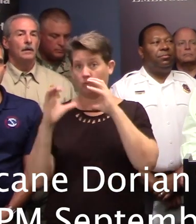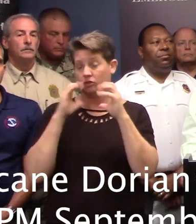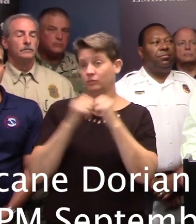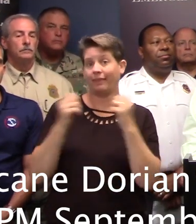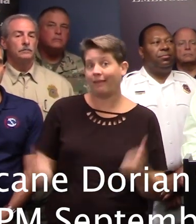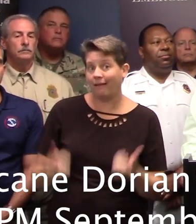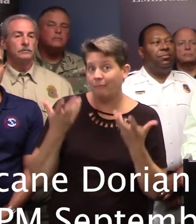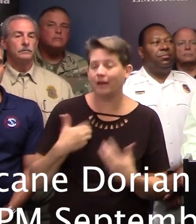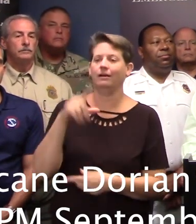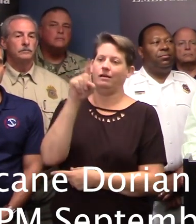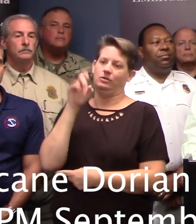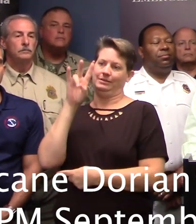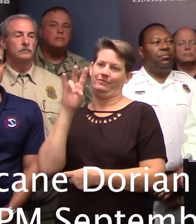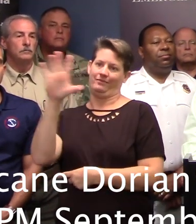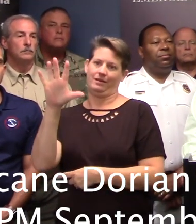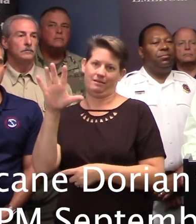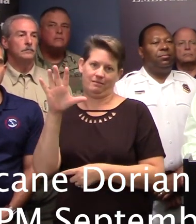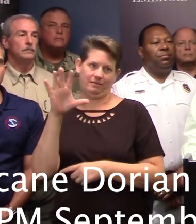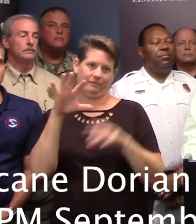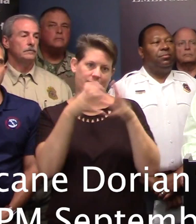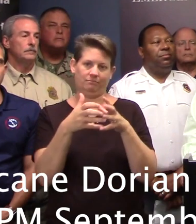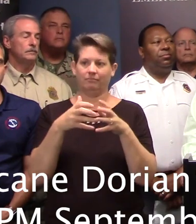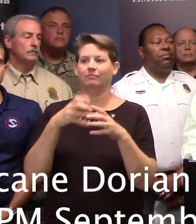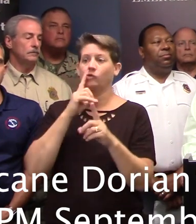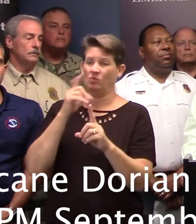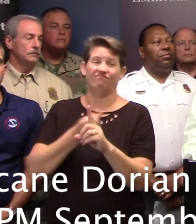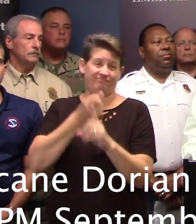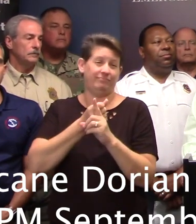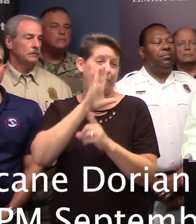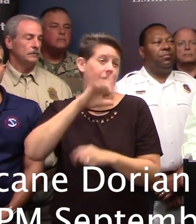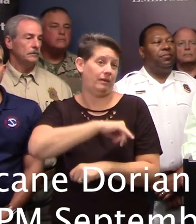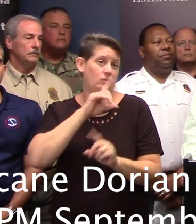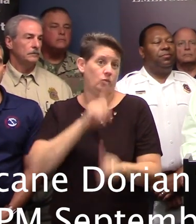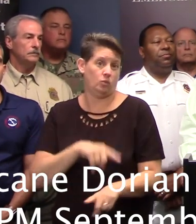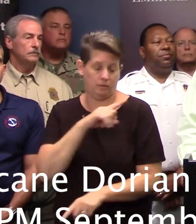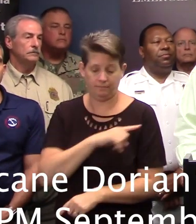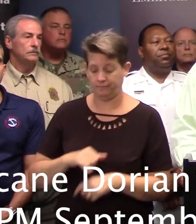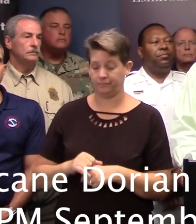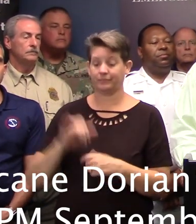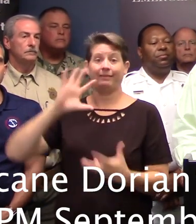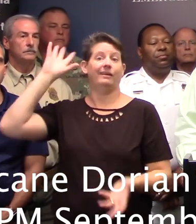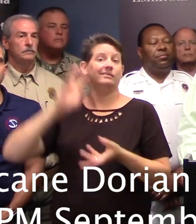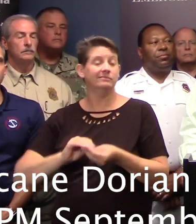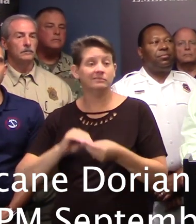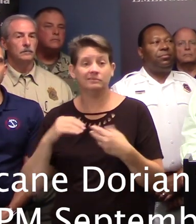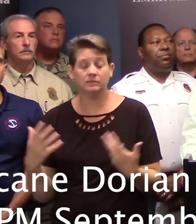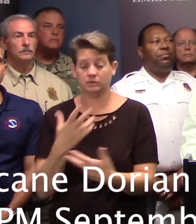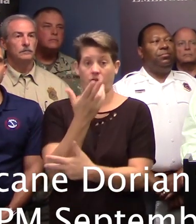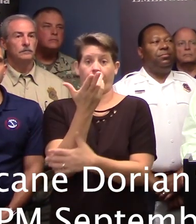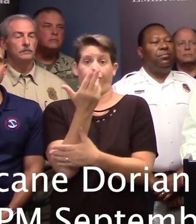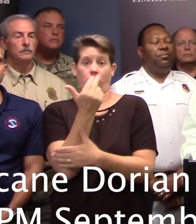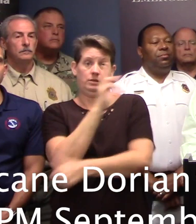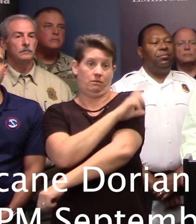175 health care facilities impacted by this order. This total number includes 13